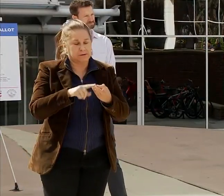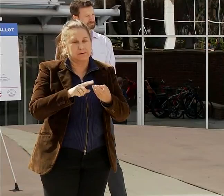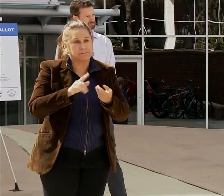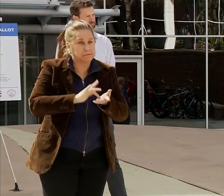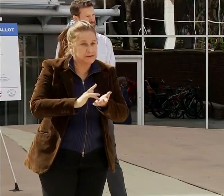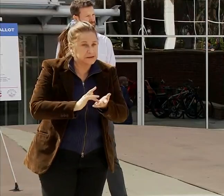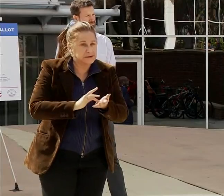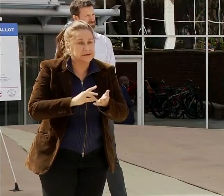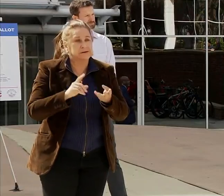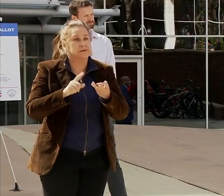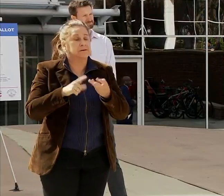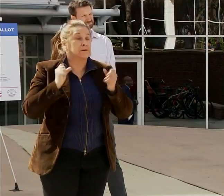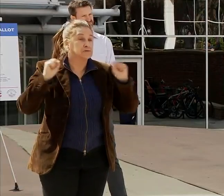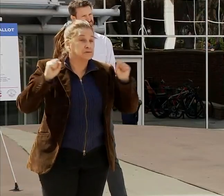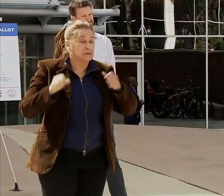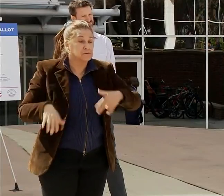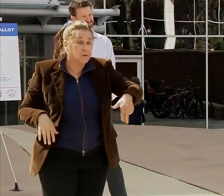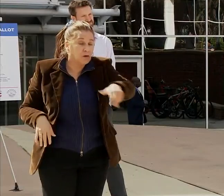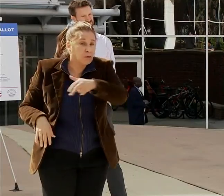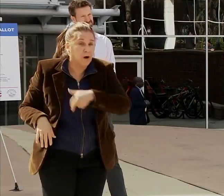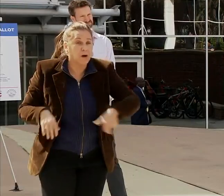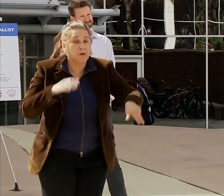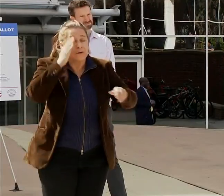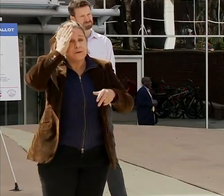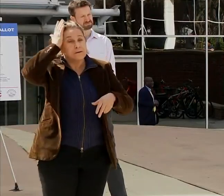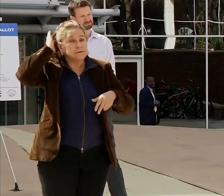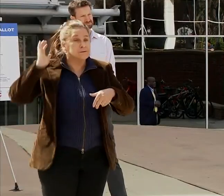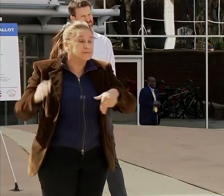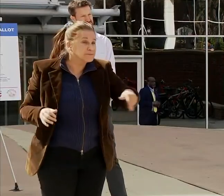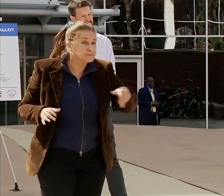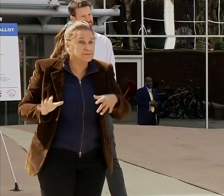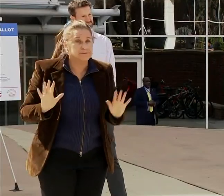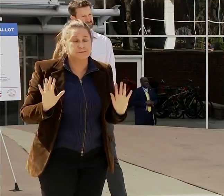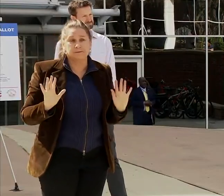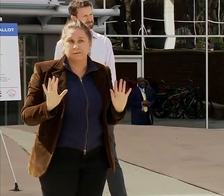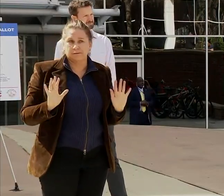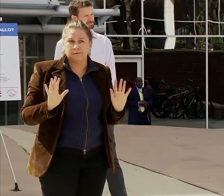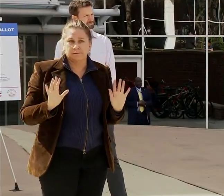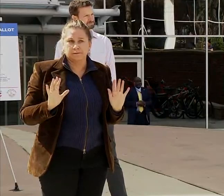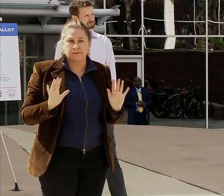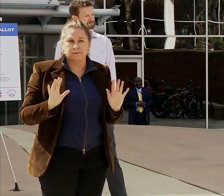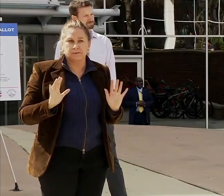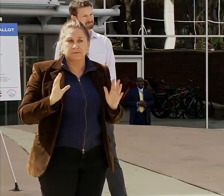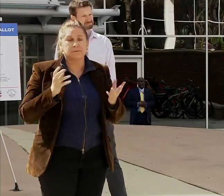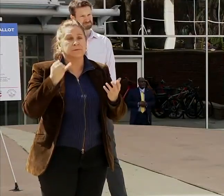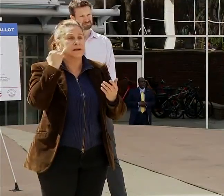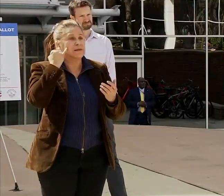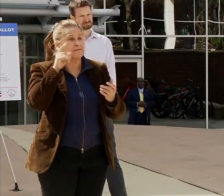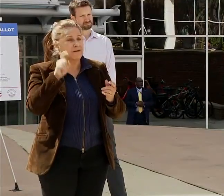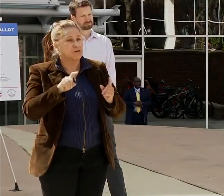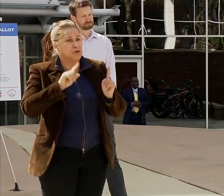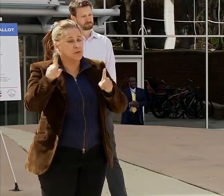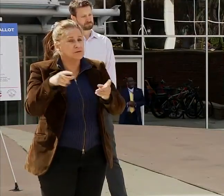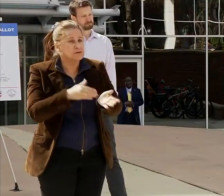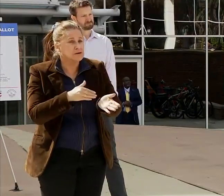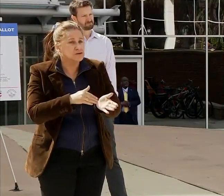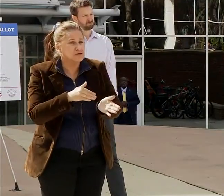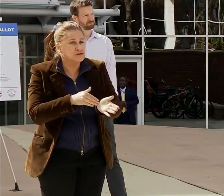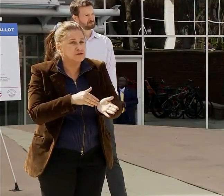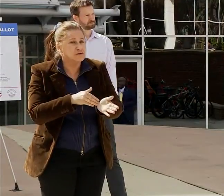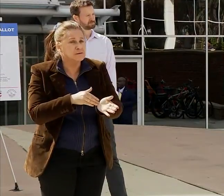or if you've been advised to seek medical attention, or if you are performing an essential job.